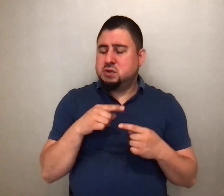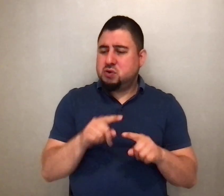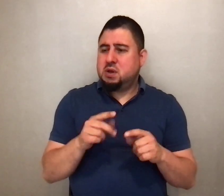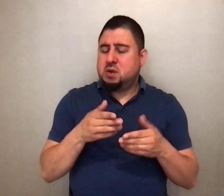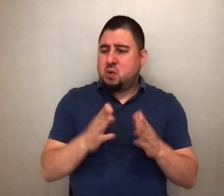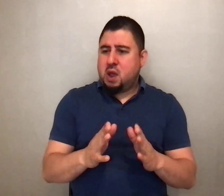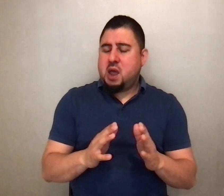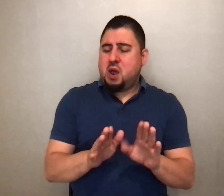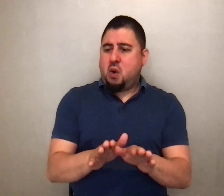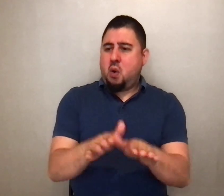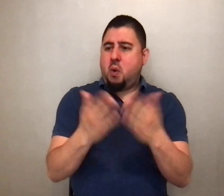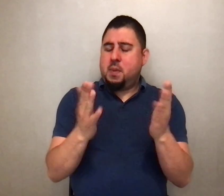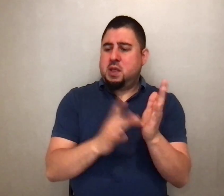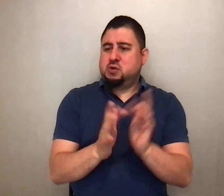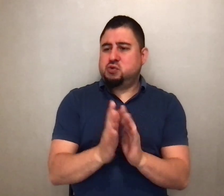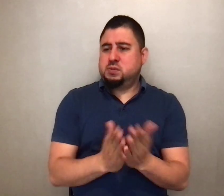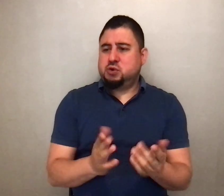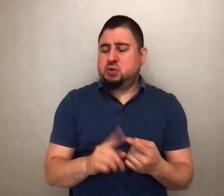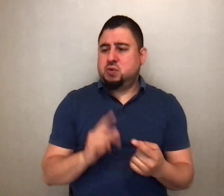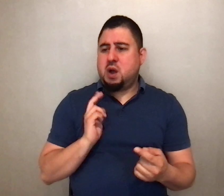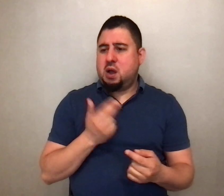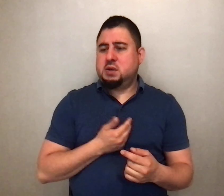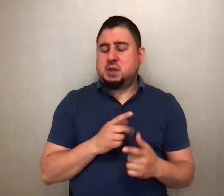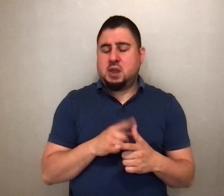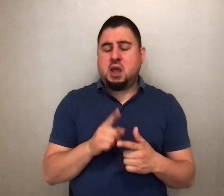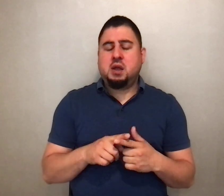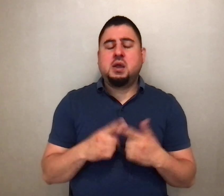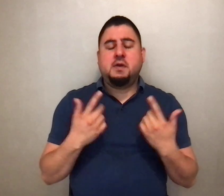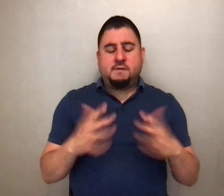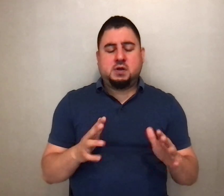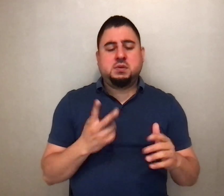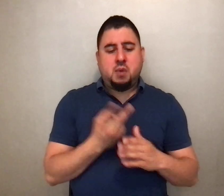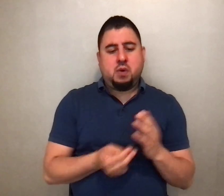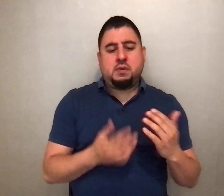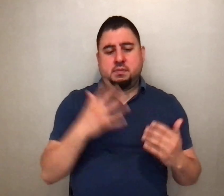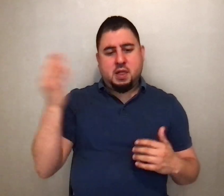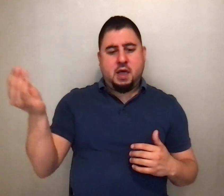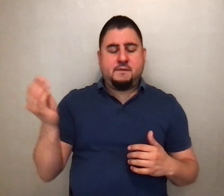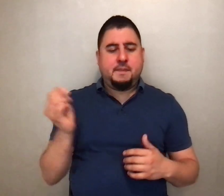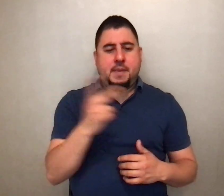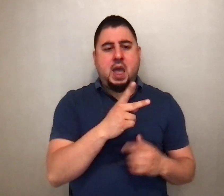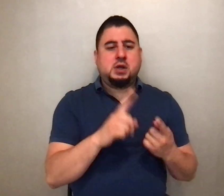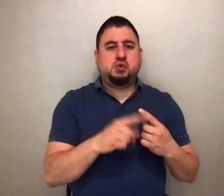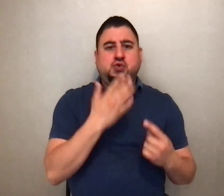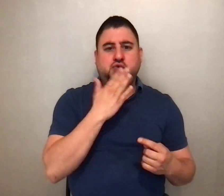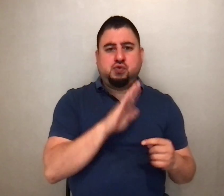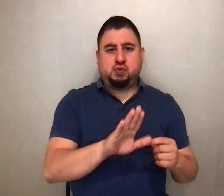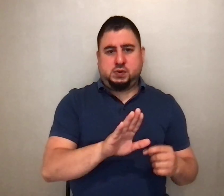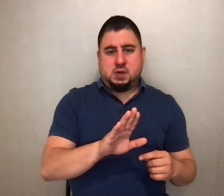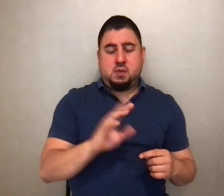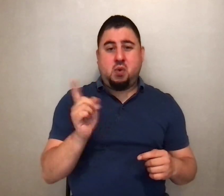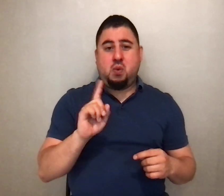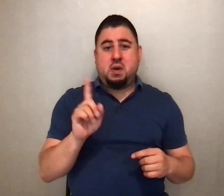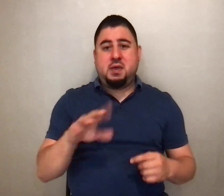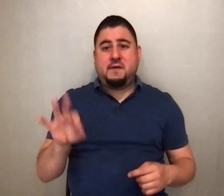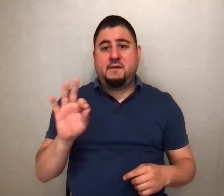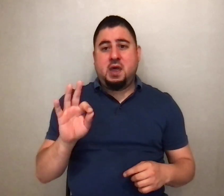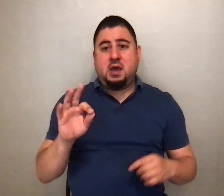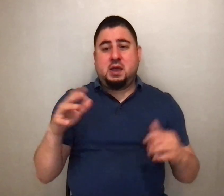scriptures to us? So they set out at once and returned to Jerusalem, where they found gathered together the